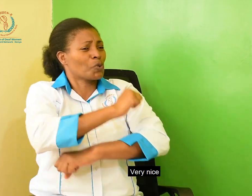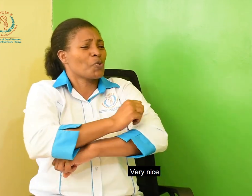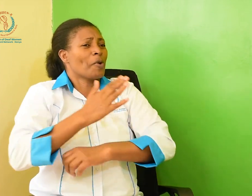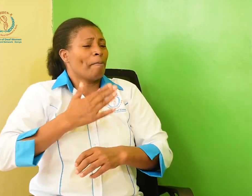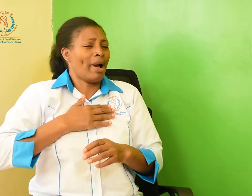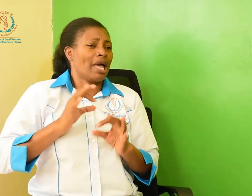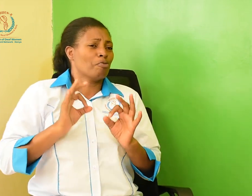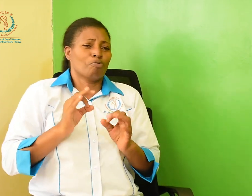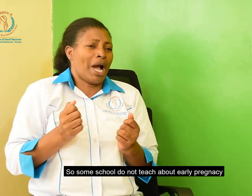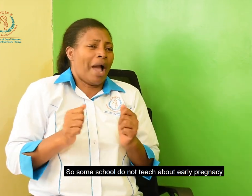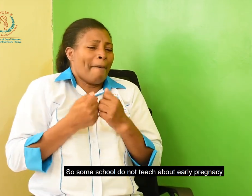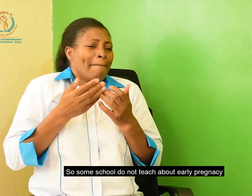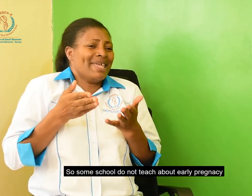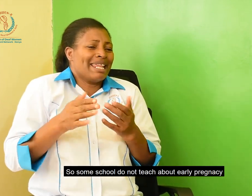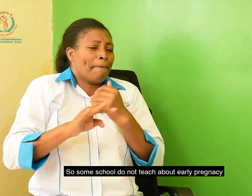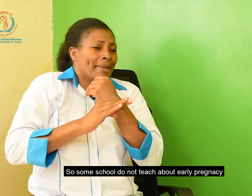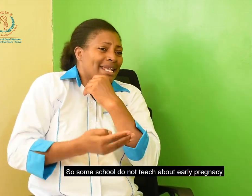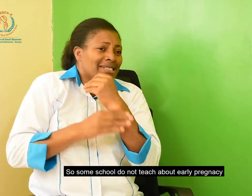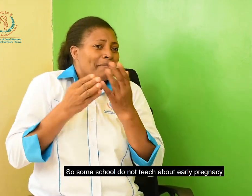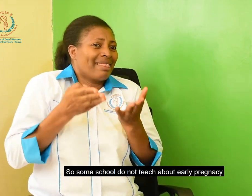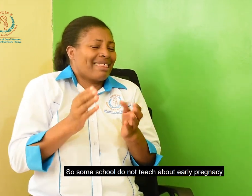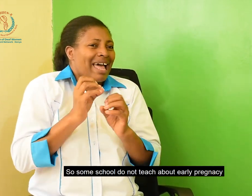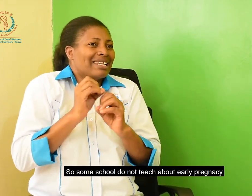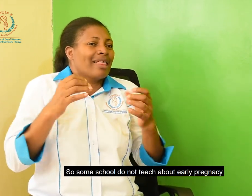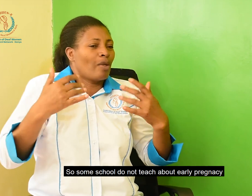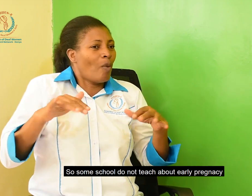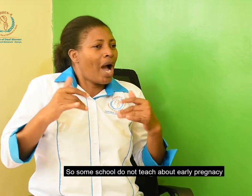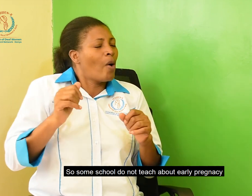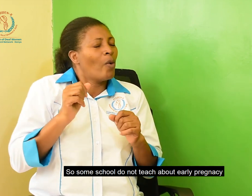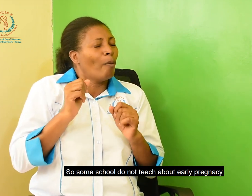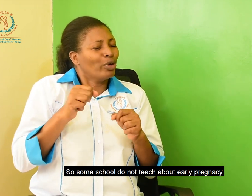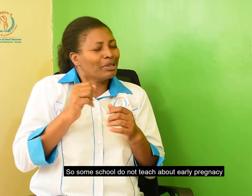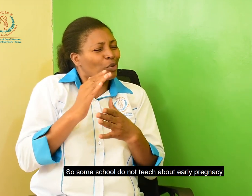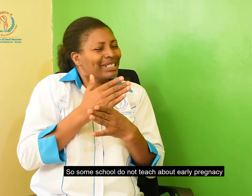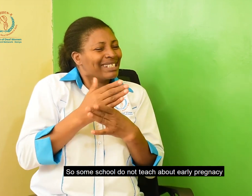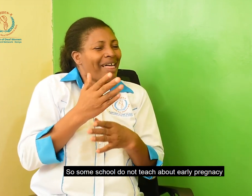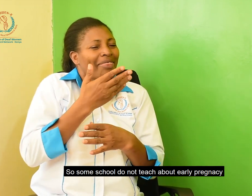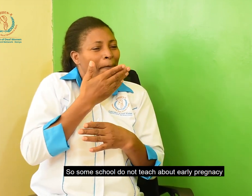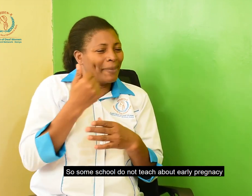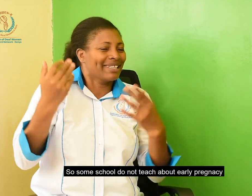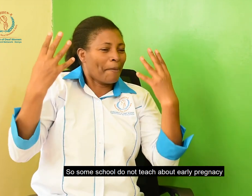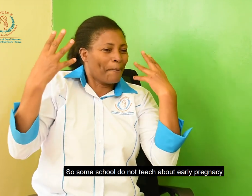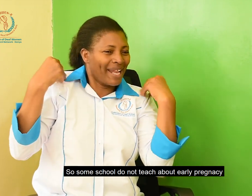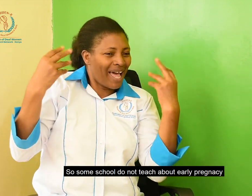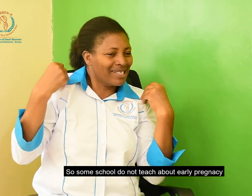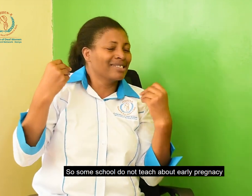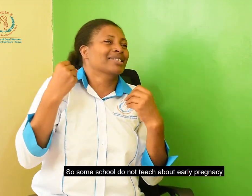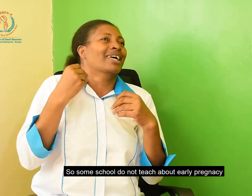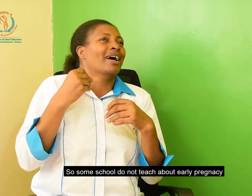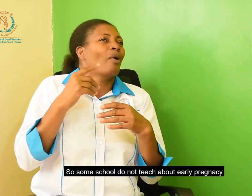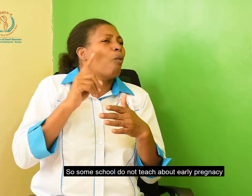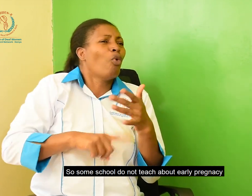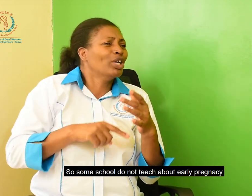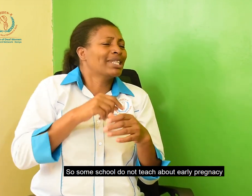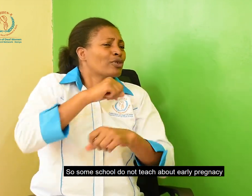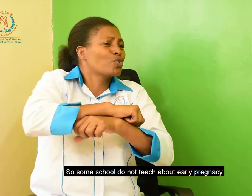For some schools, they don't teach about their early